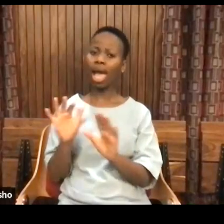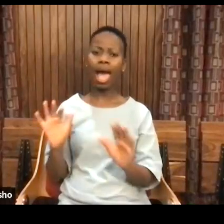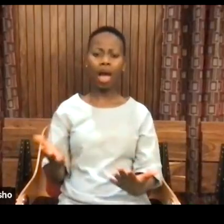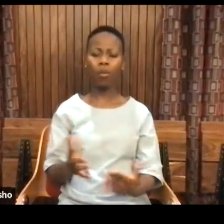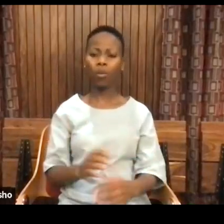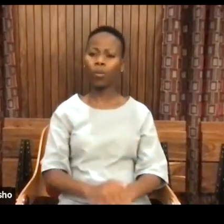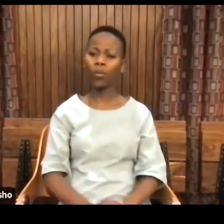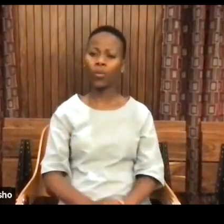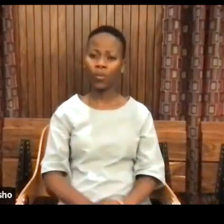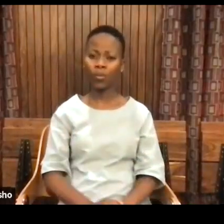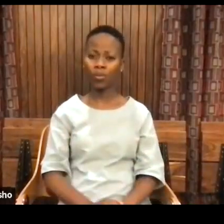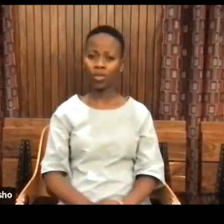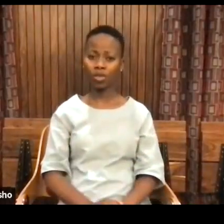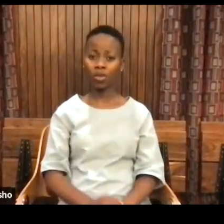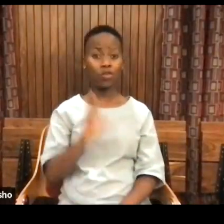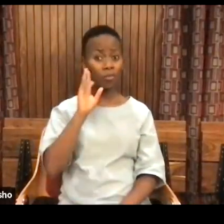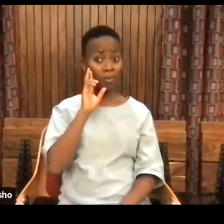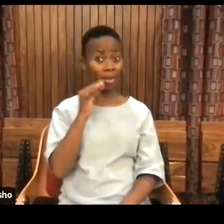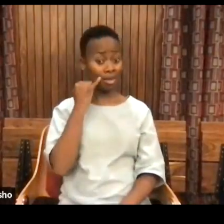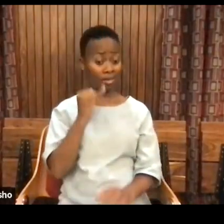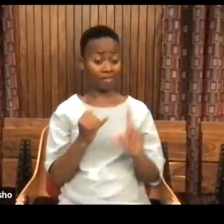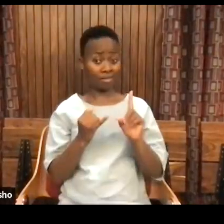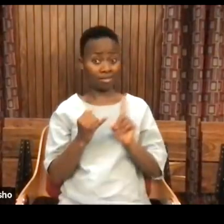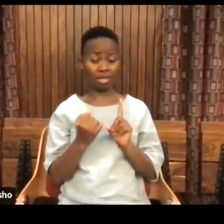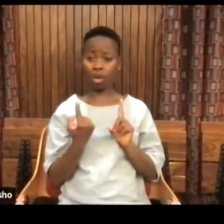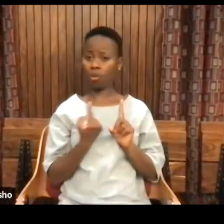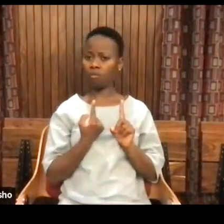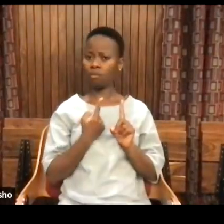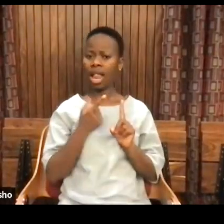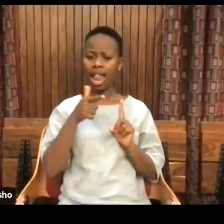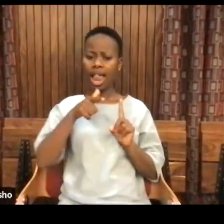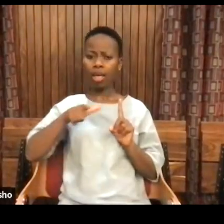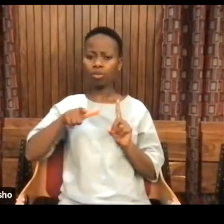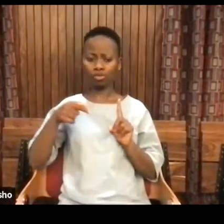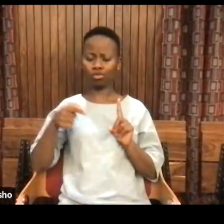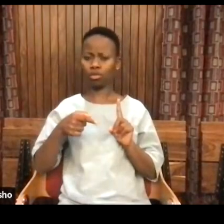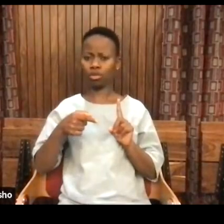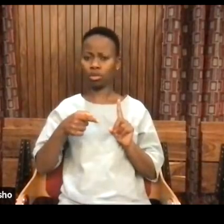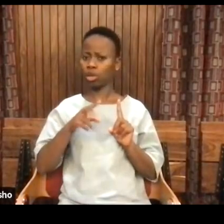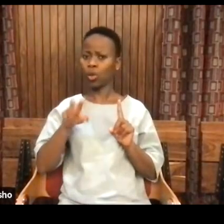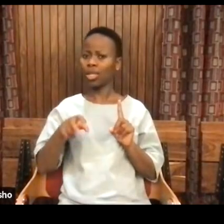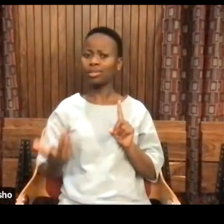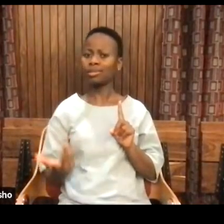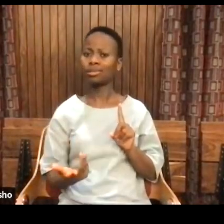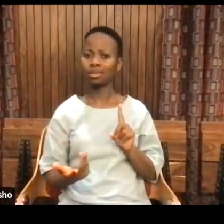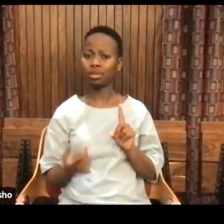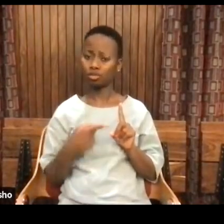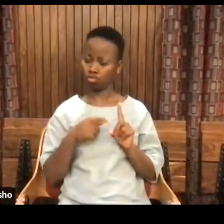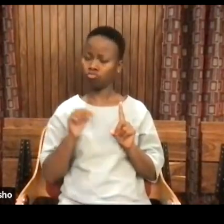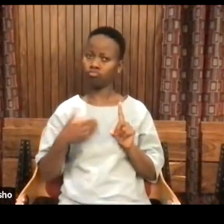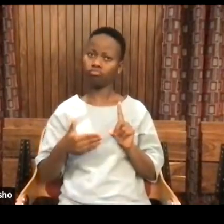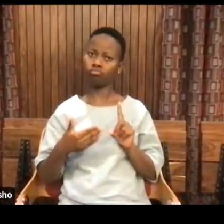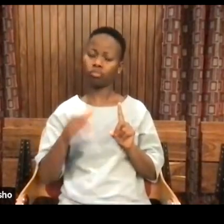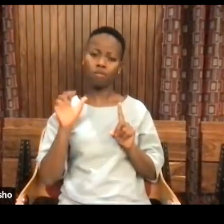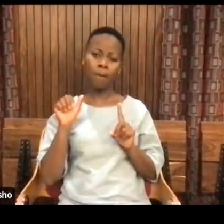If you're really, really real unto yourself, you won't need language, communication, meaning. You just are.